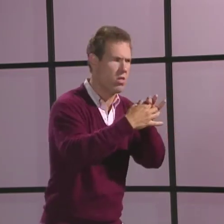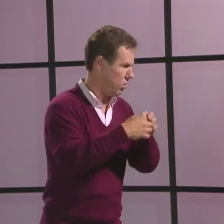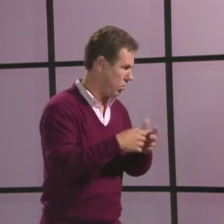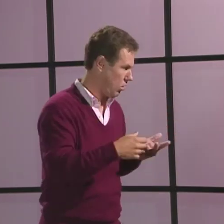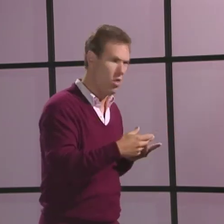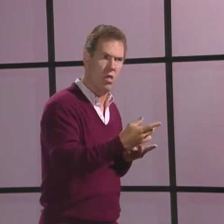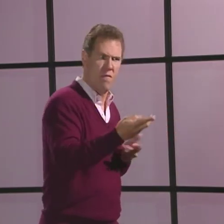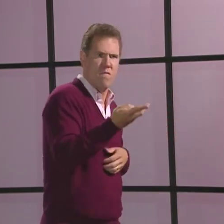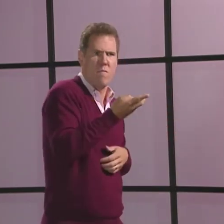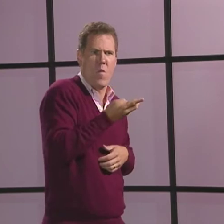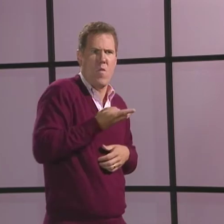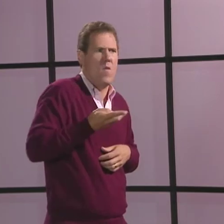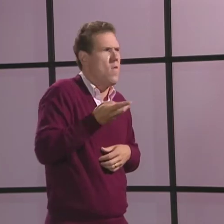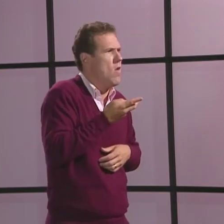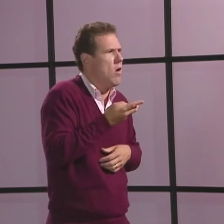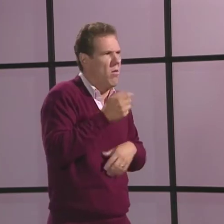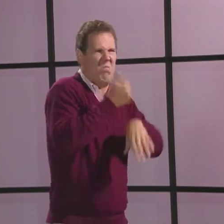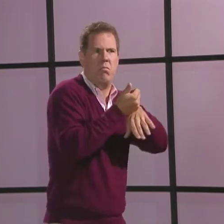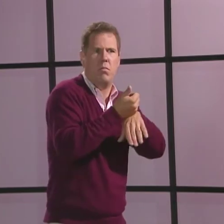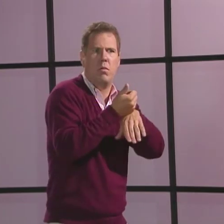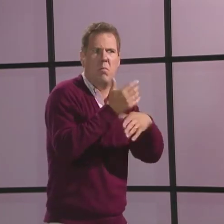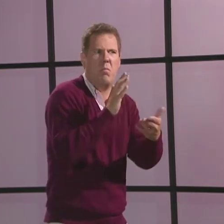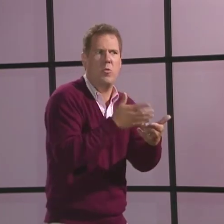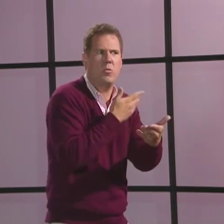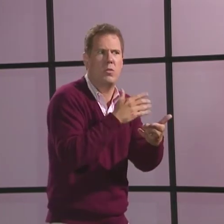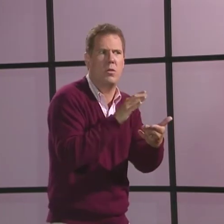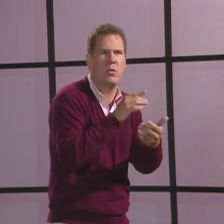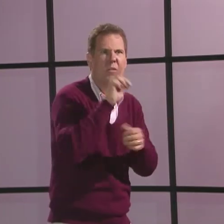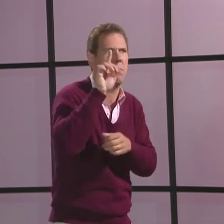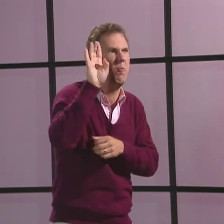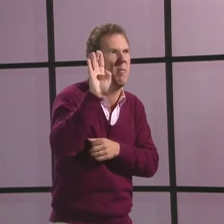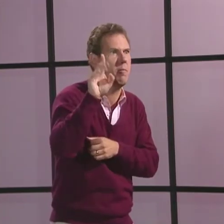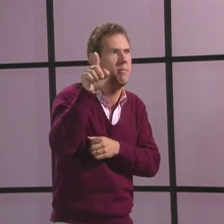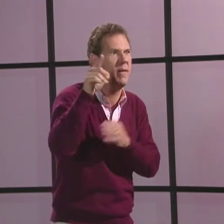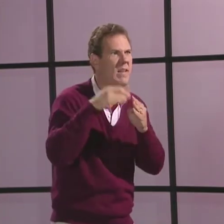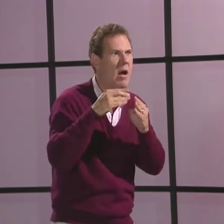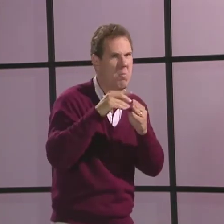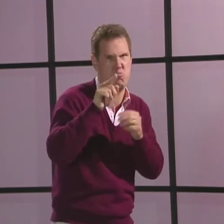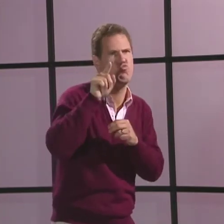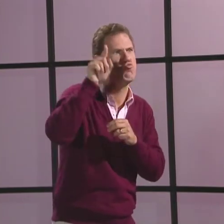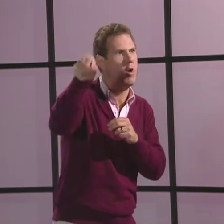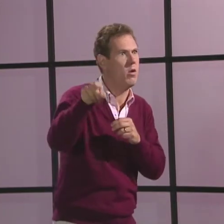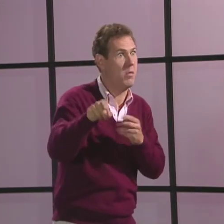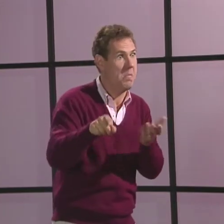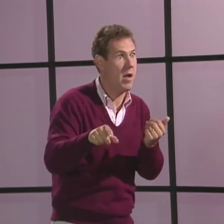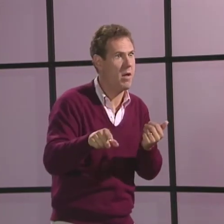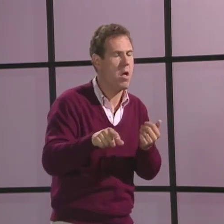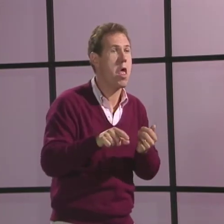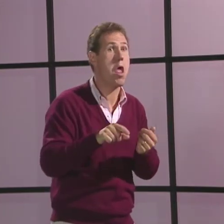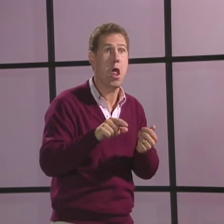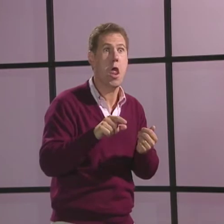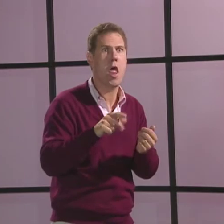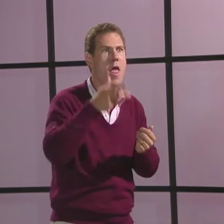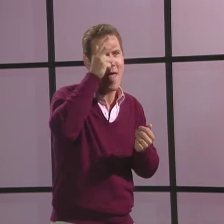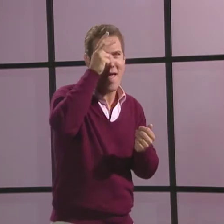us? And we'll be a group of four, four musicians in Bremen.' The rooster agreed and was very excited.